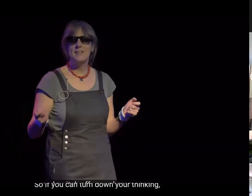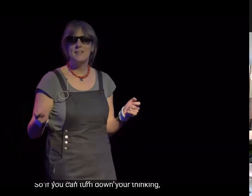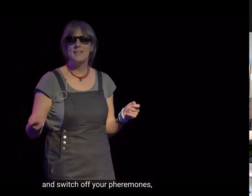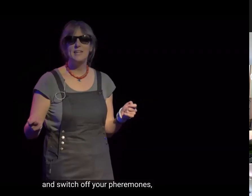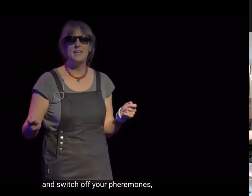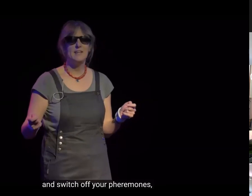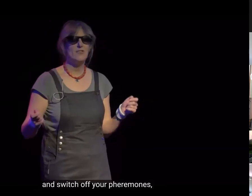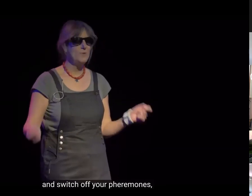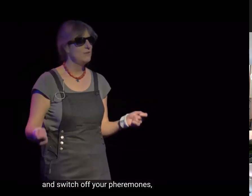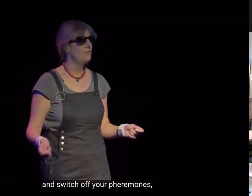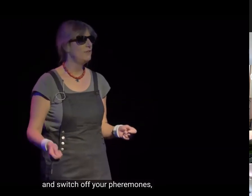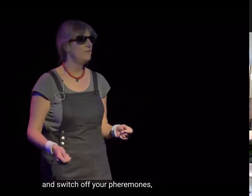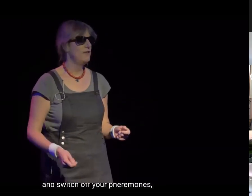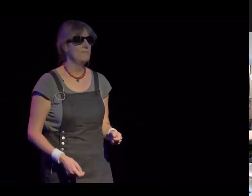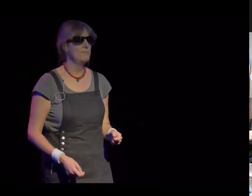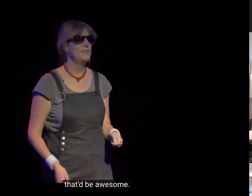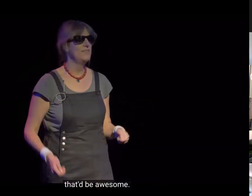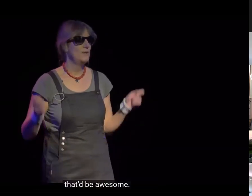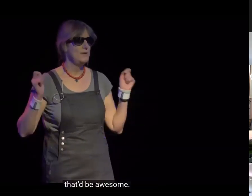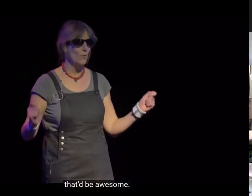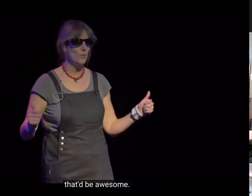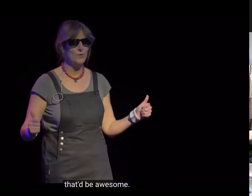thinking and switch off your pheromones that'd be awesome.